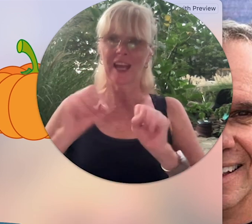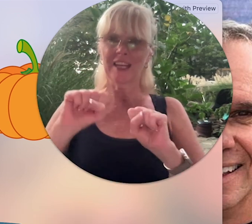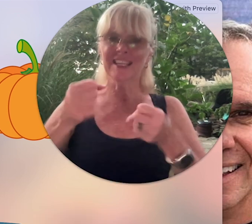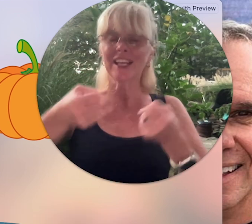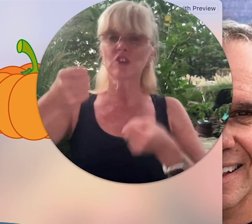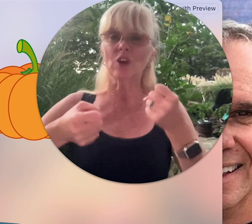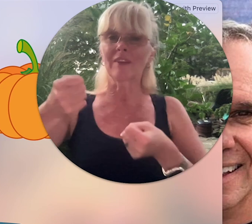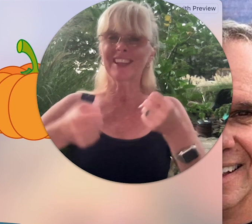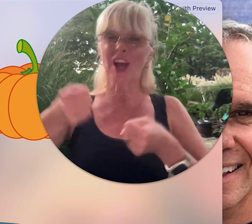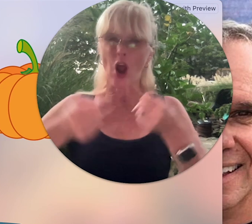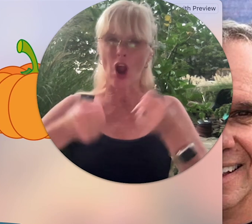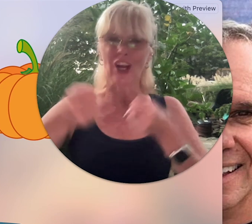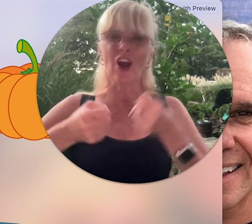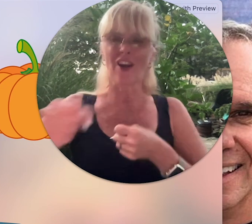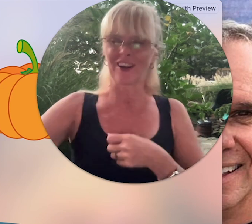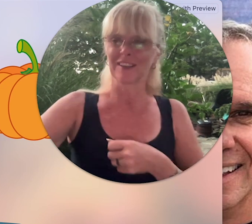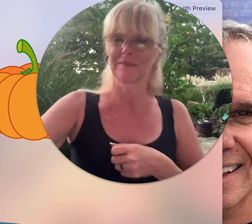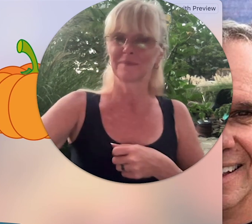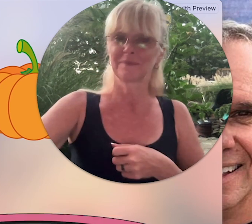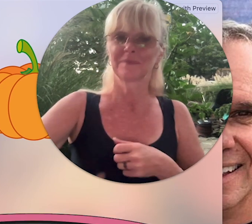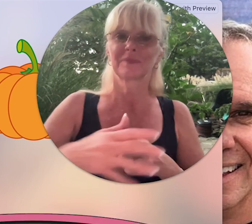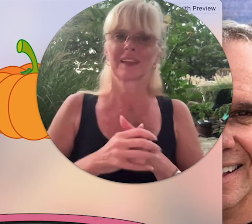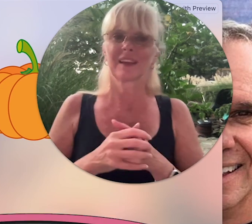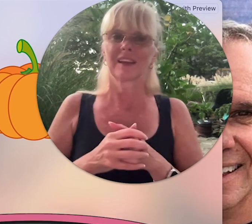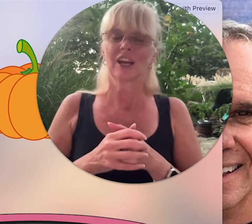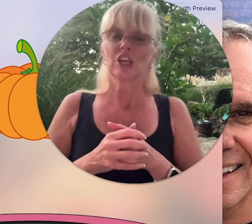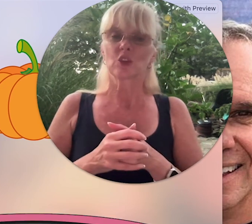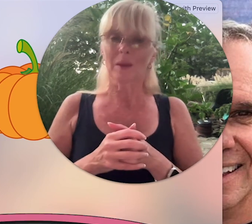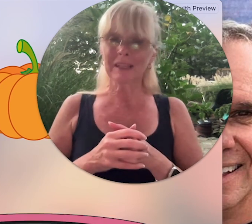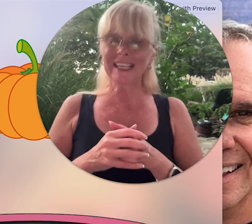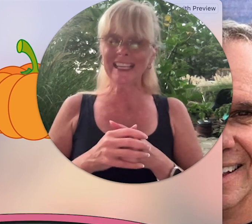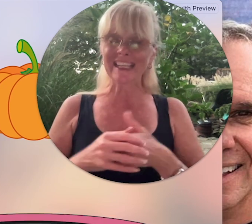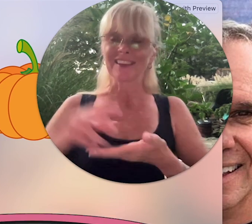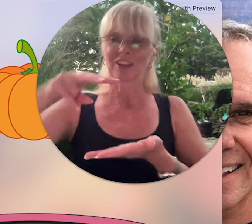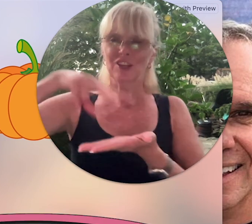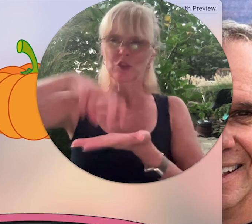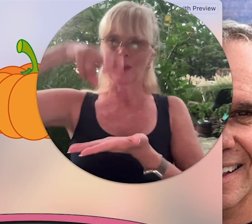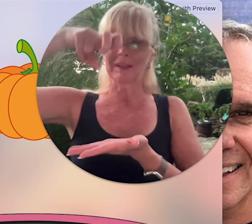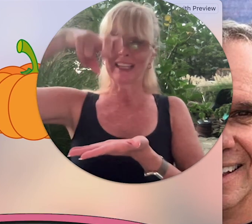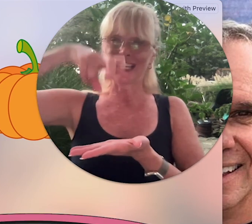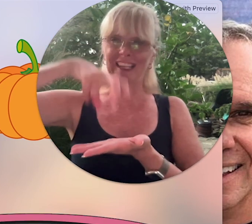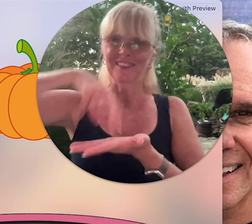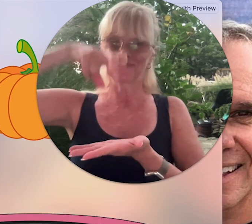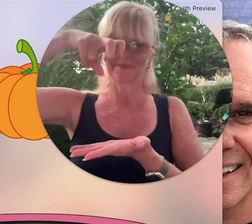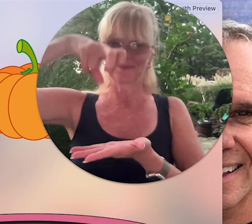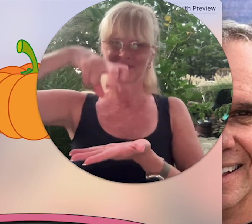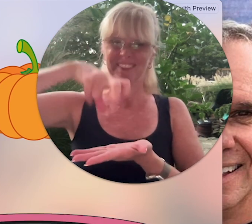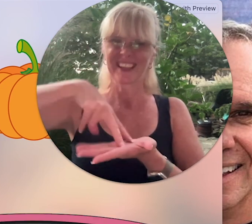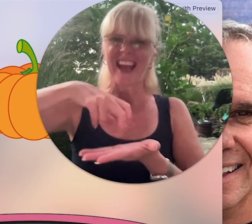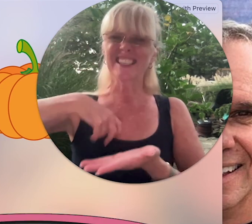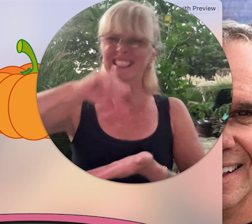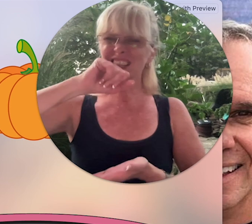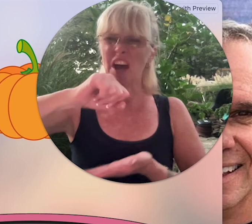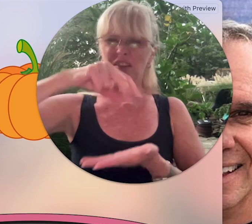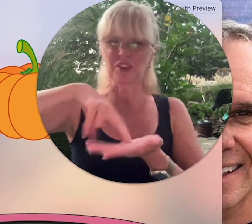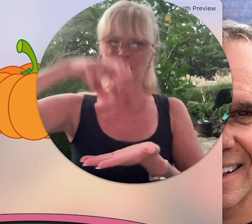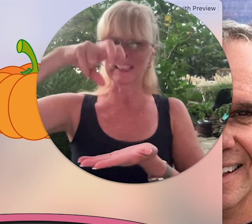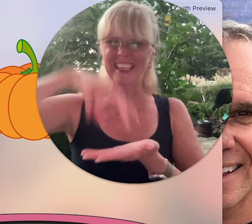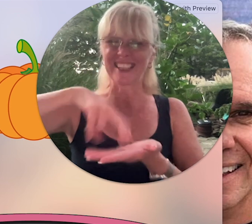it's like you're driving the car car trampoline trampoline I just love trampolines